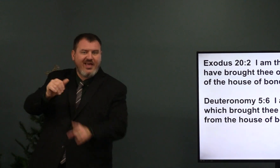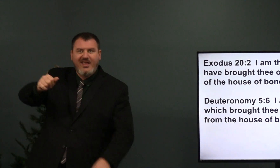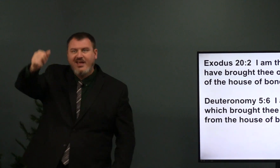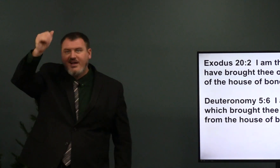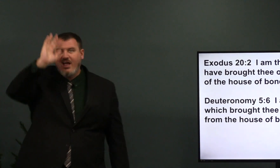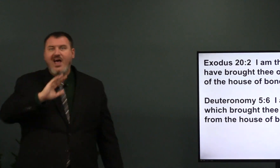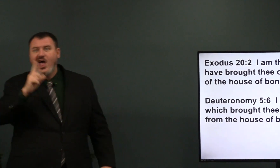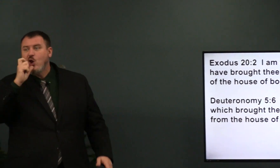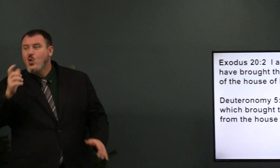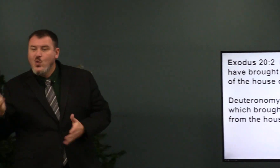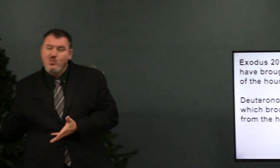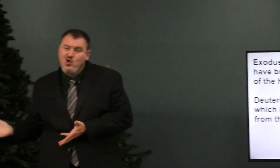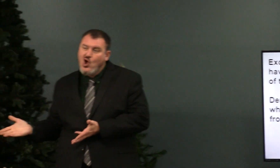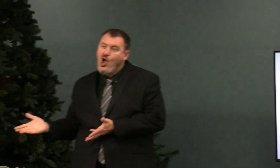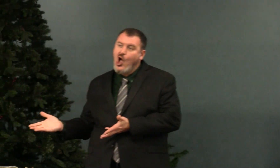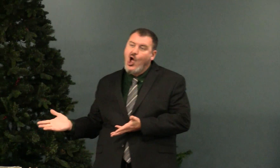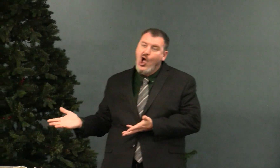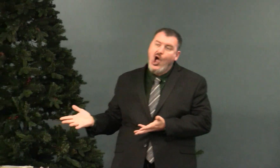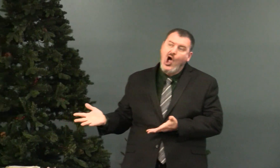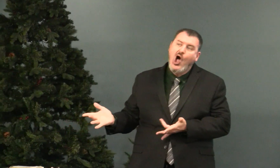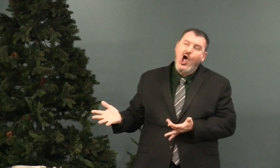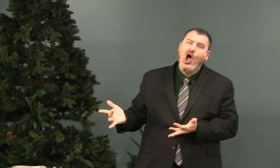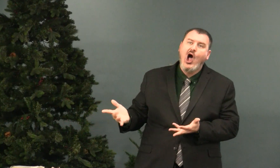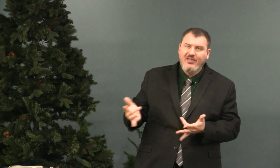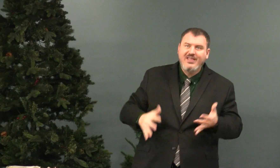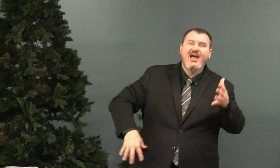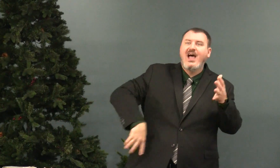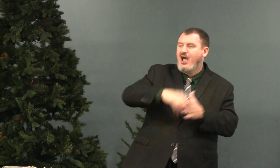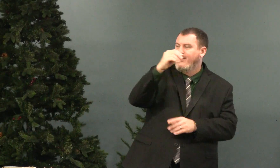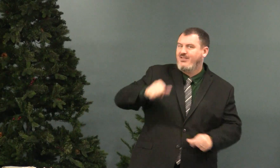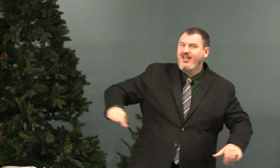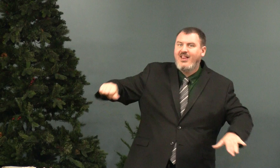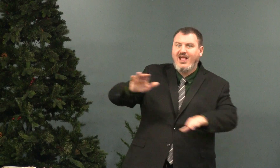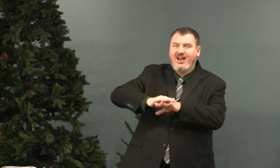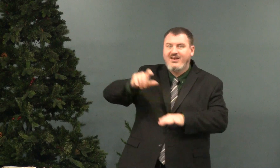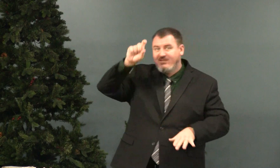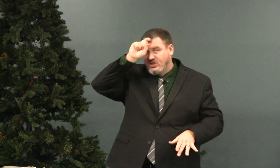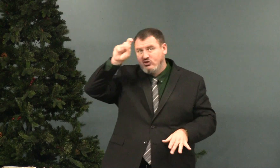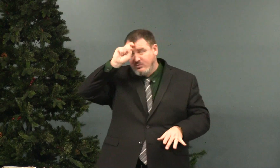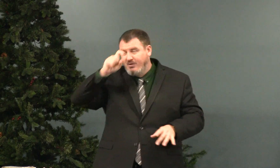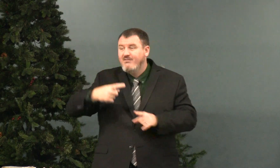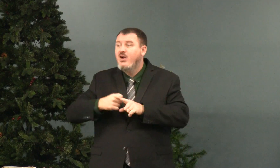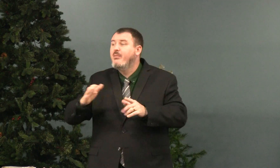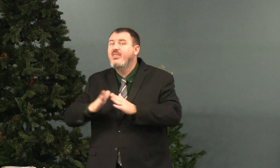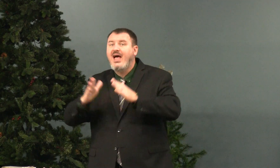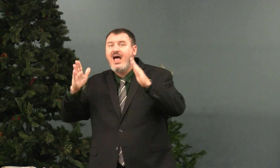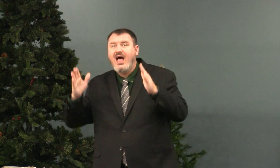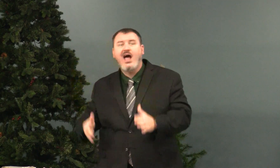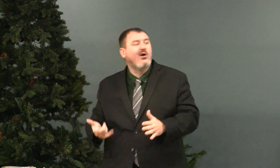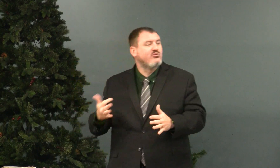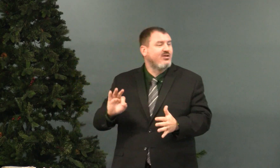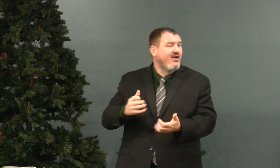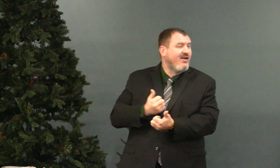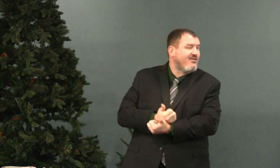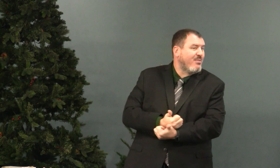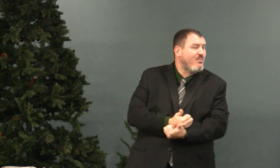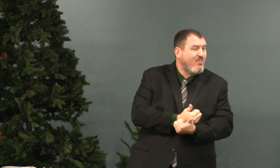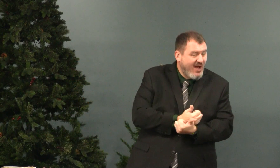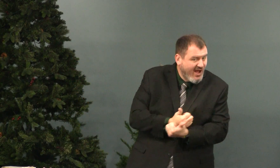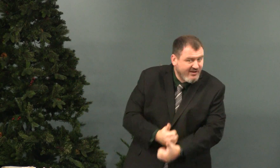God, who hath brought thee out of the land of Egypt, out of the house of bondage.